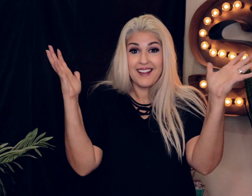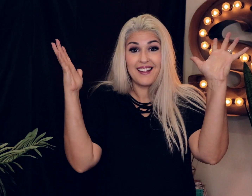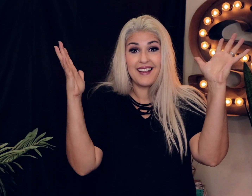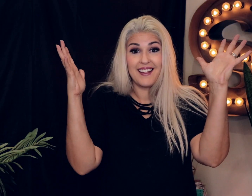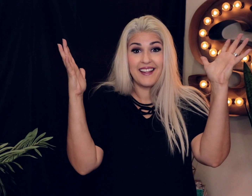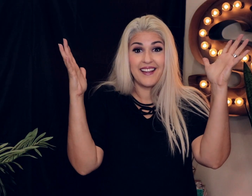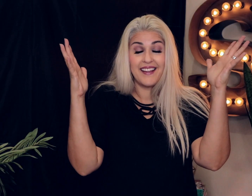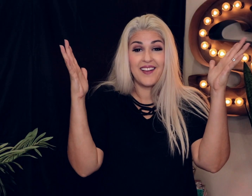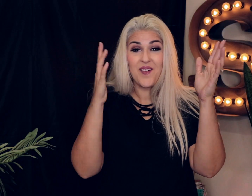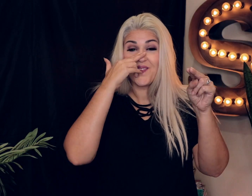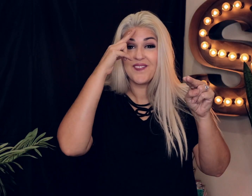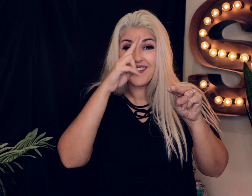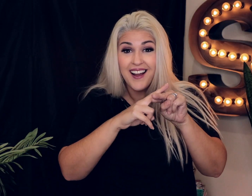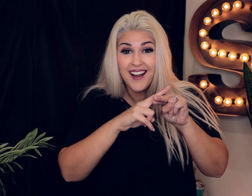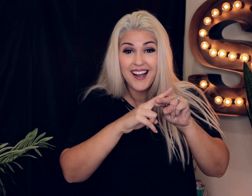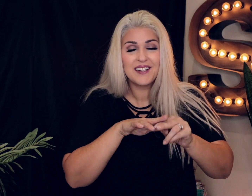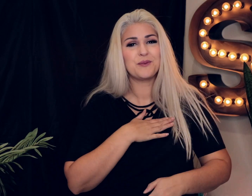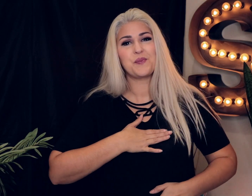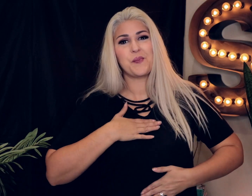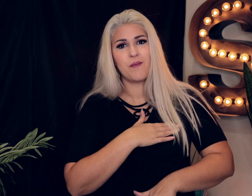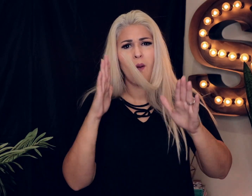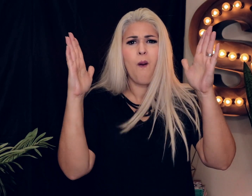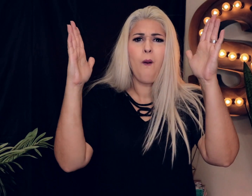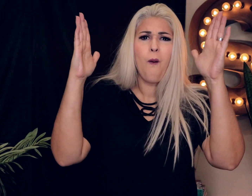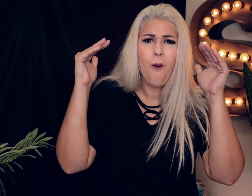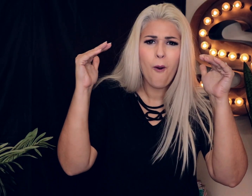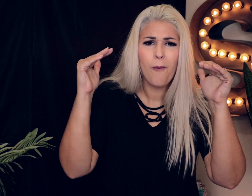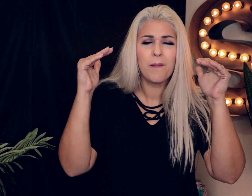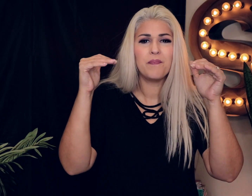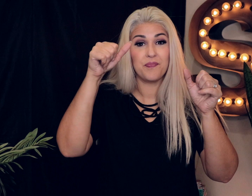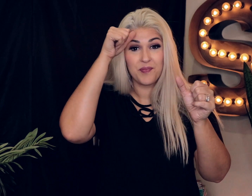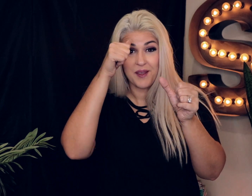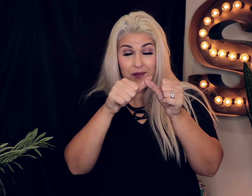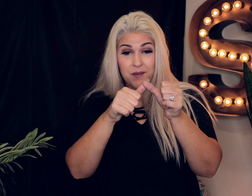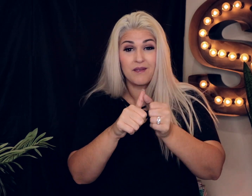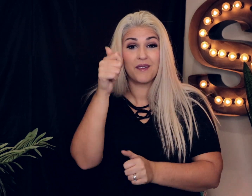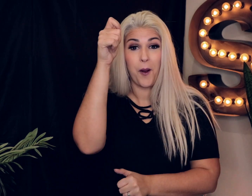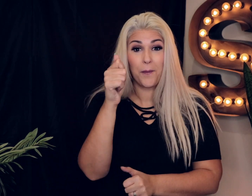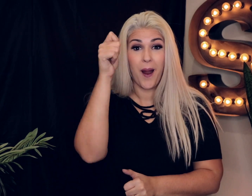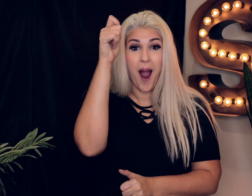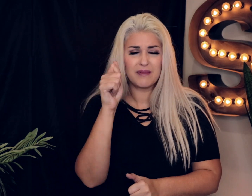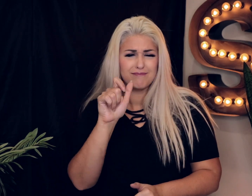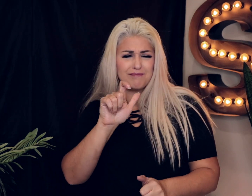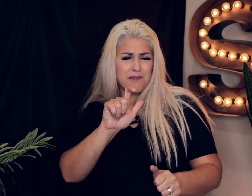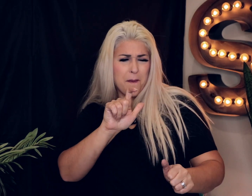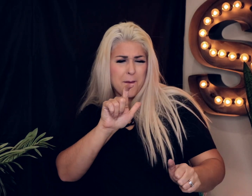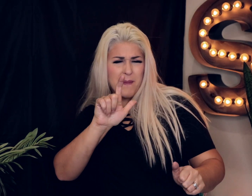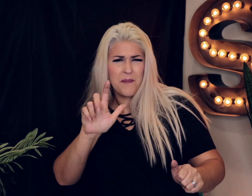all right that's it did you have fun I really hope you enjoyed it now remember subscribe and hit that